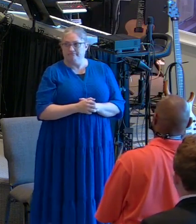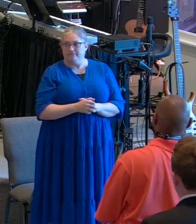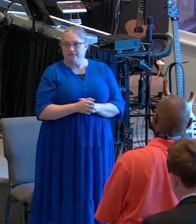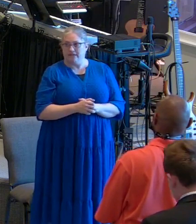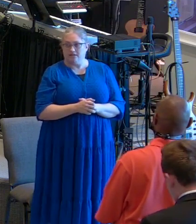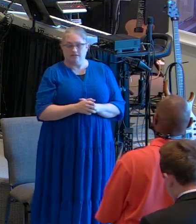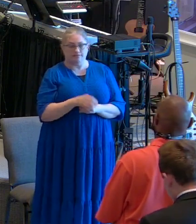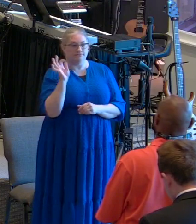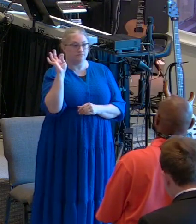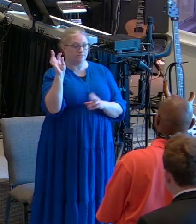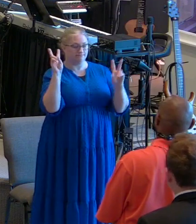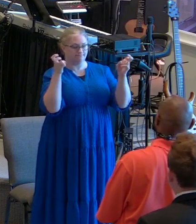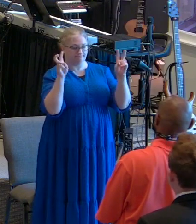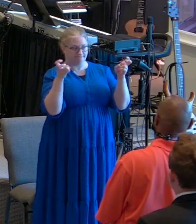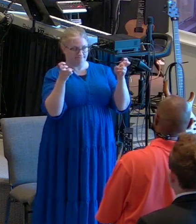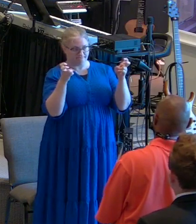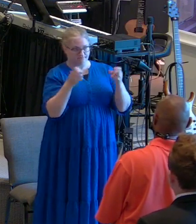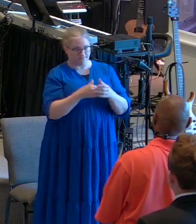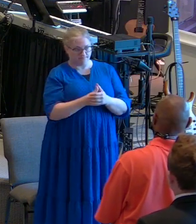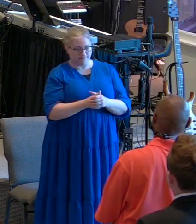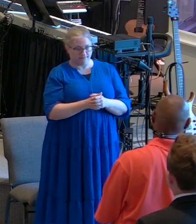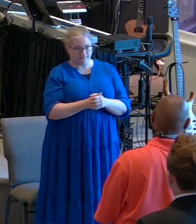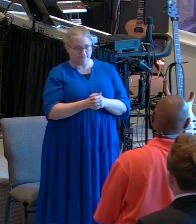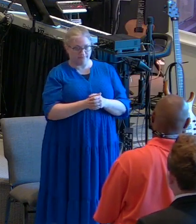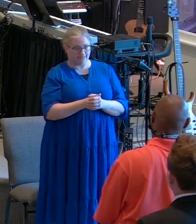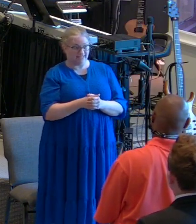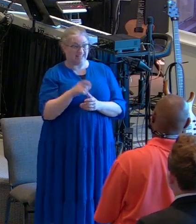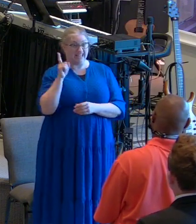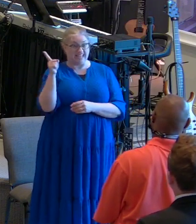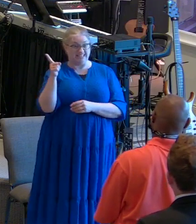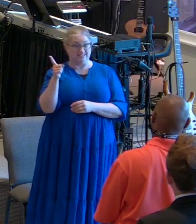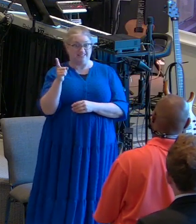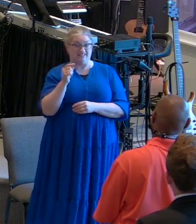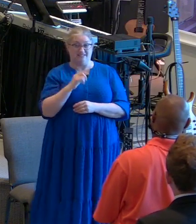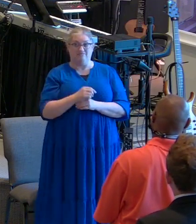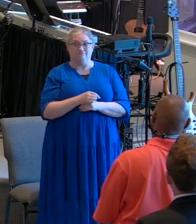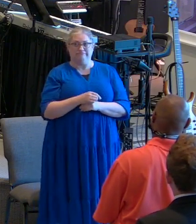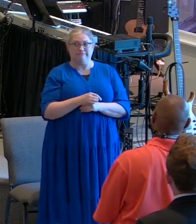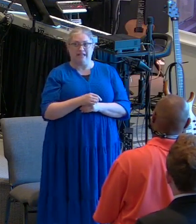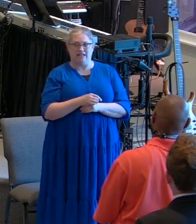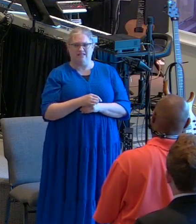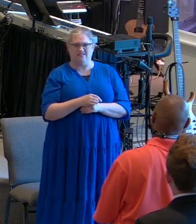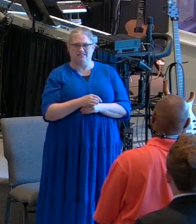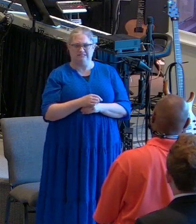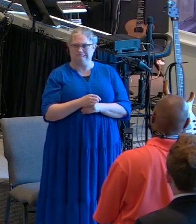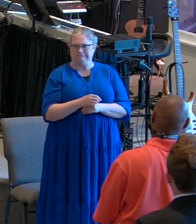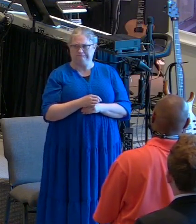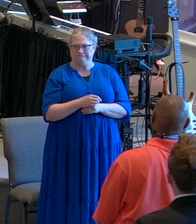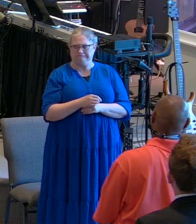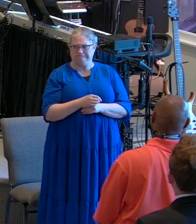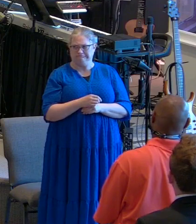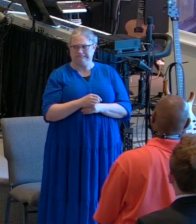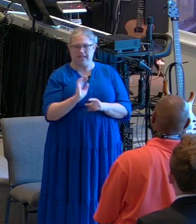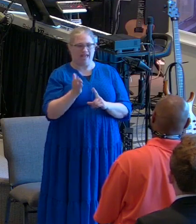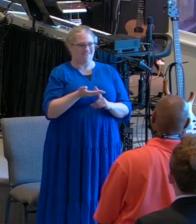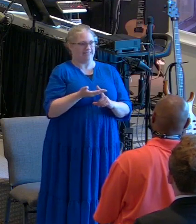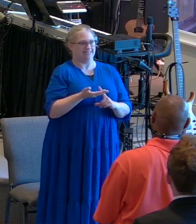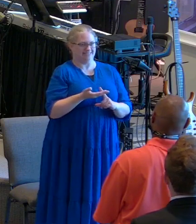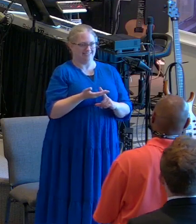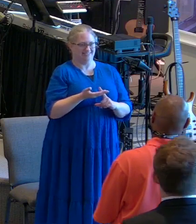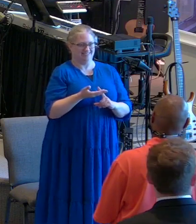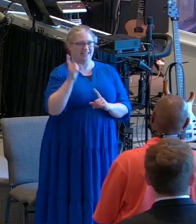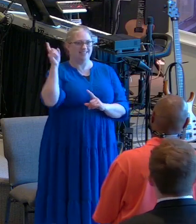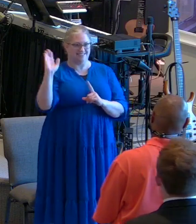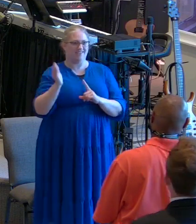I want to preach on the subject this morning. He's quite convincing. Quiero predicar con este mensaje. Él realmente puede